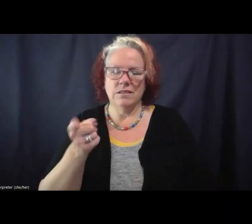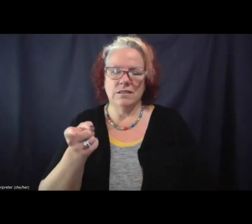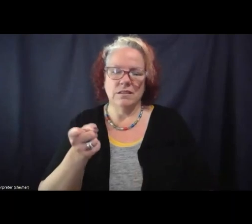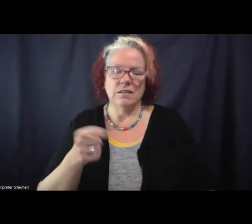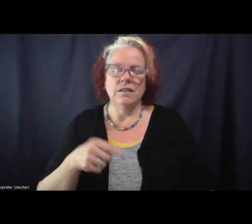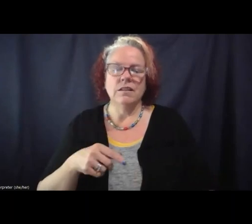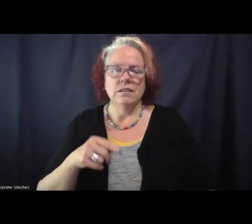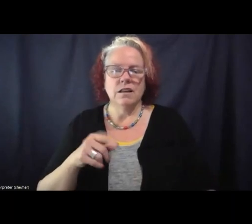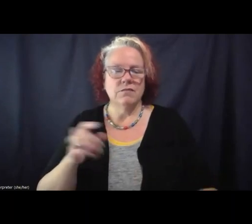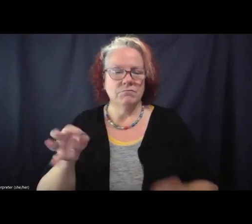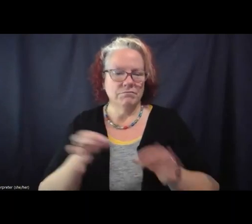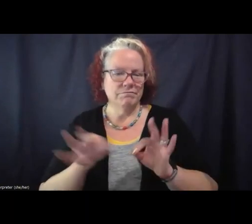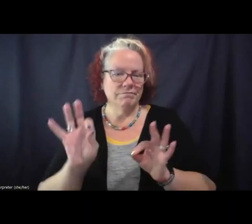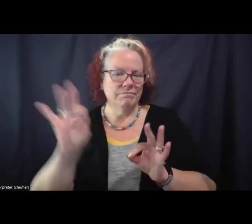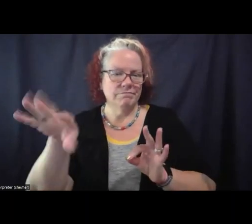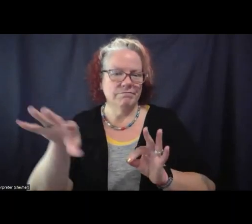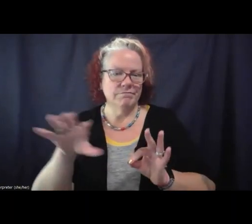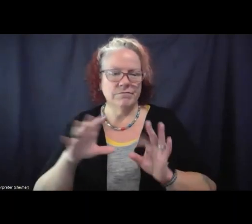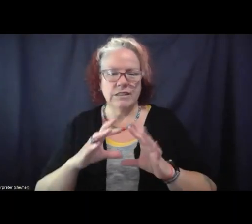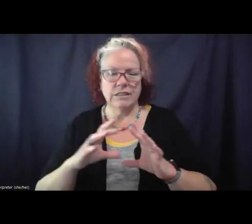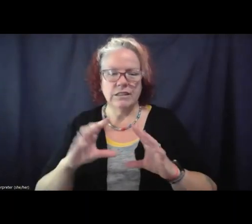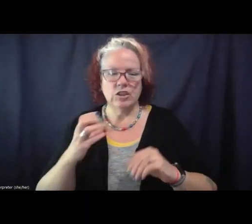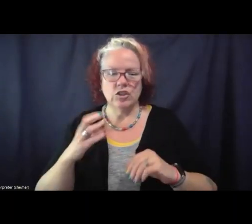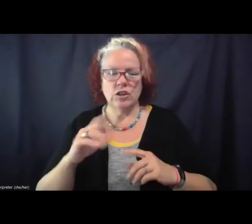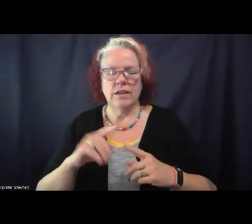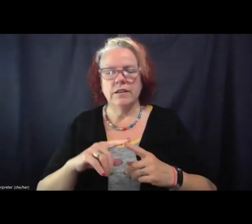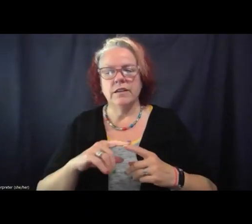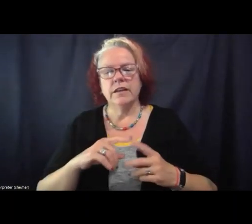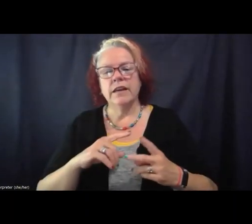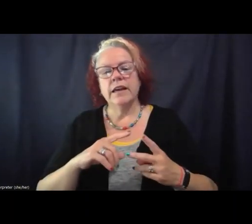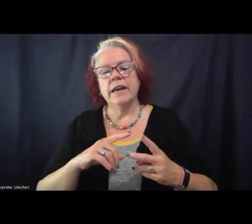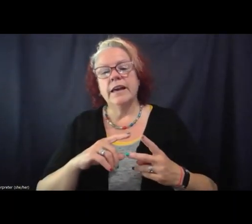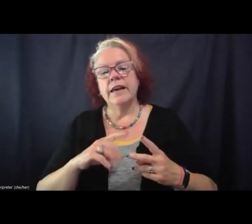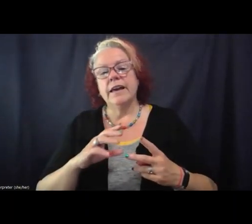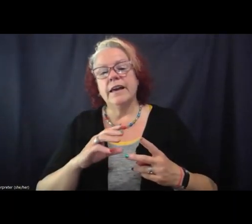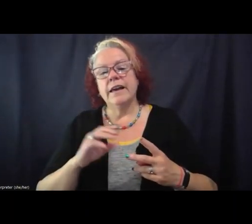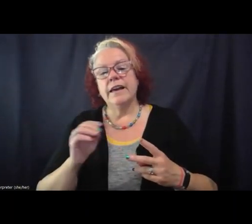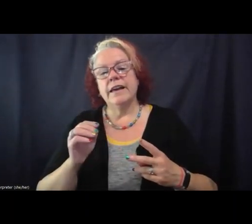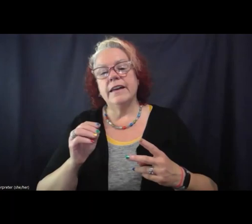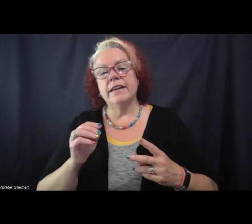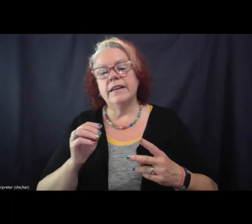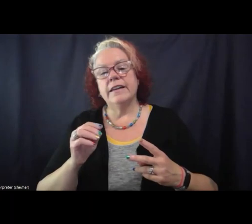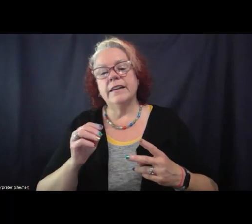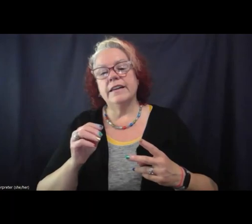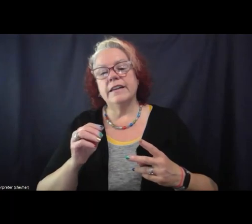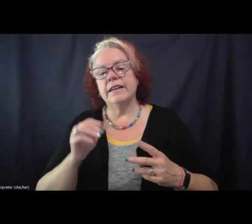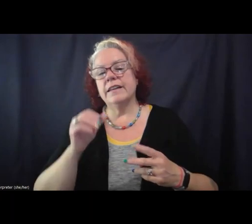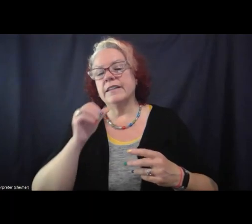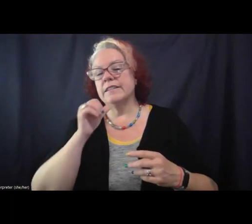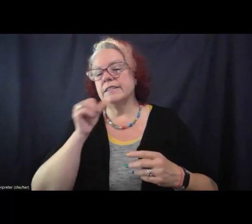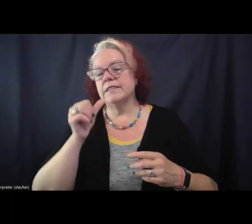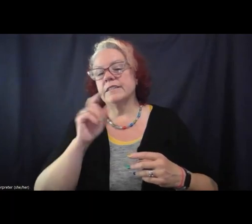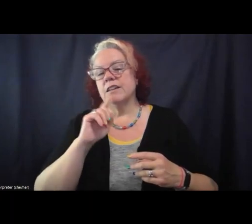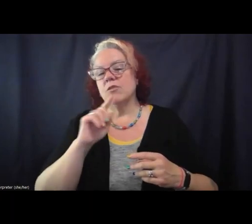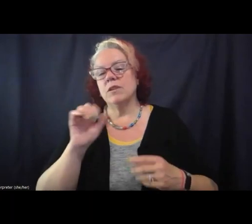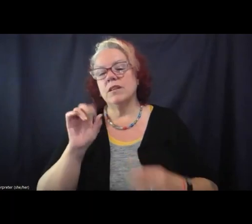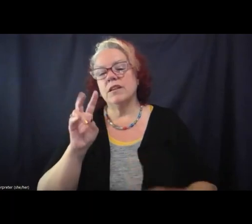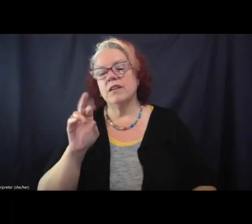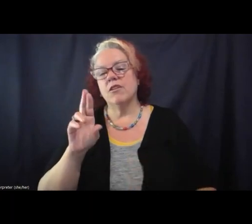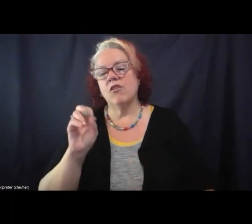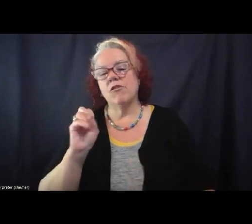And, um, another thing I think of, and this is, it's not really an oversight. Uh,